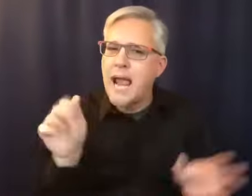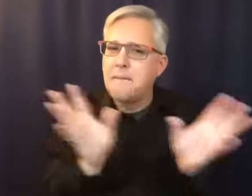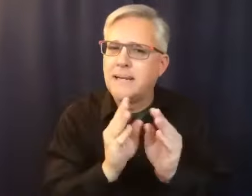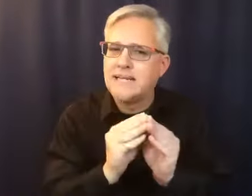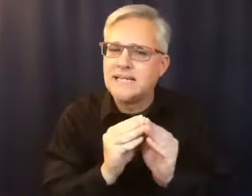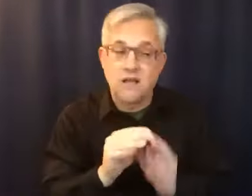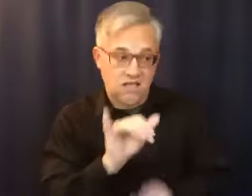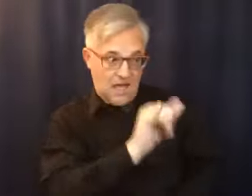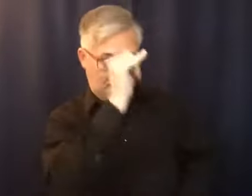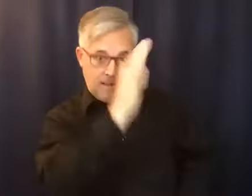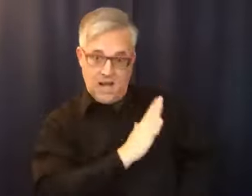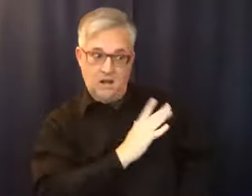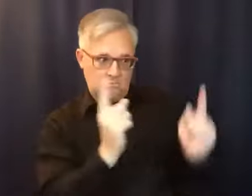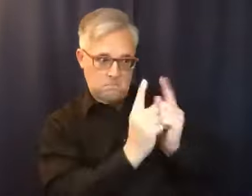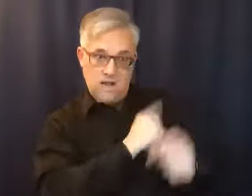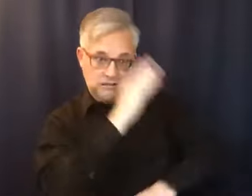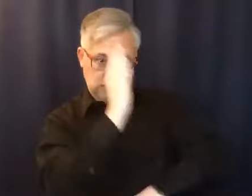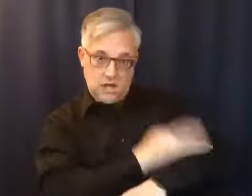to an AA meeting. And my son got sober.